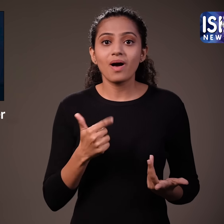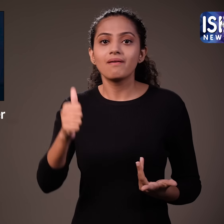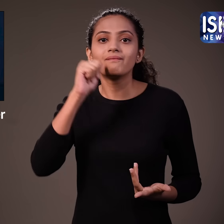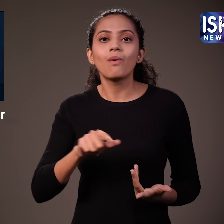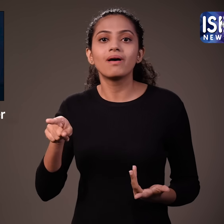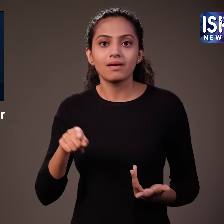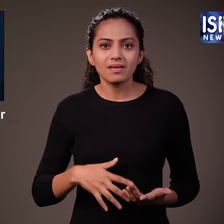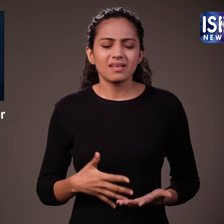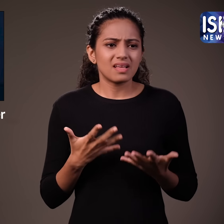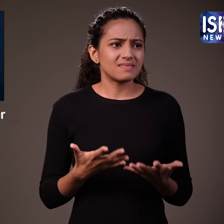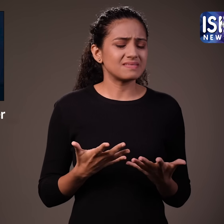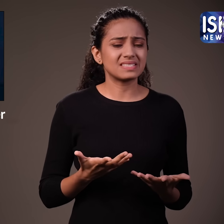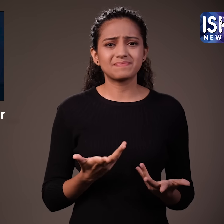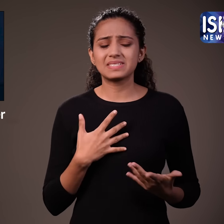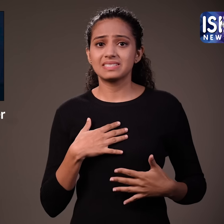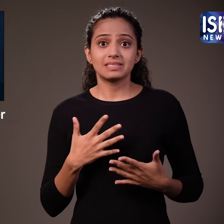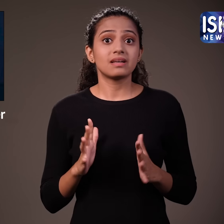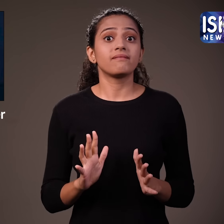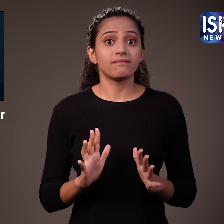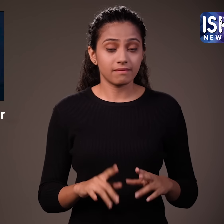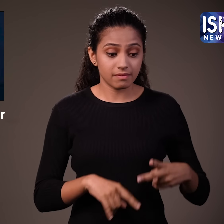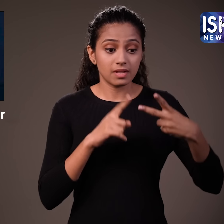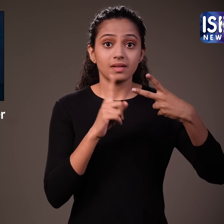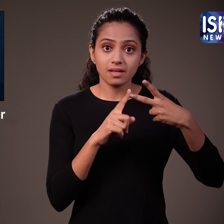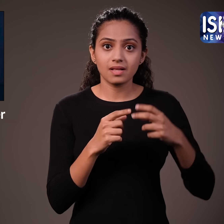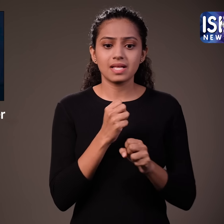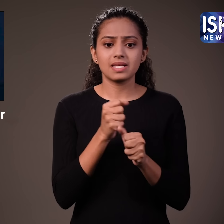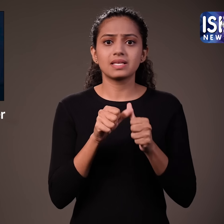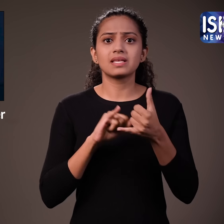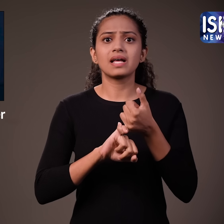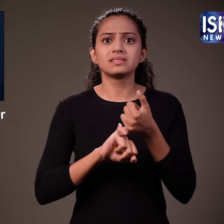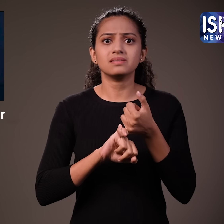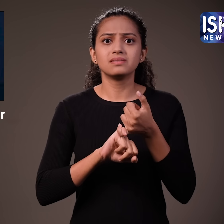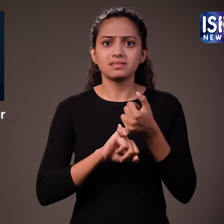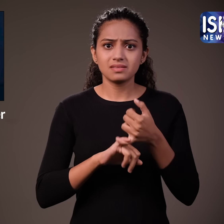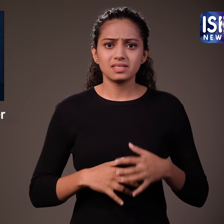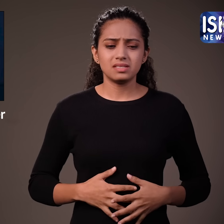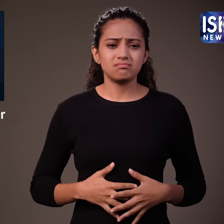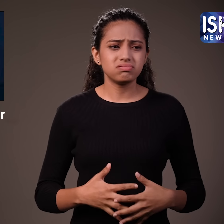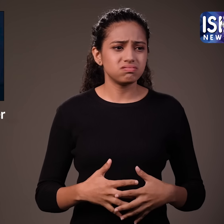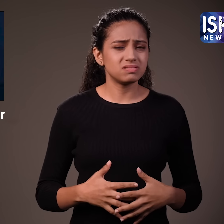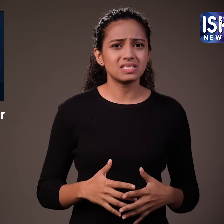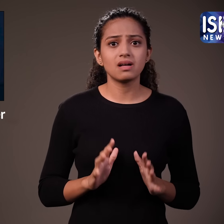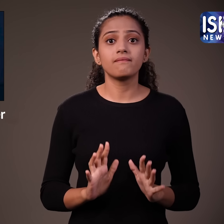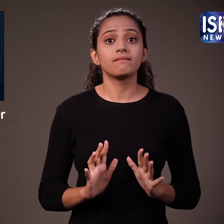is because of the water. It causes gas and slows down digestion.